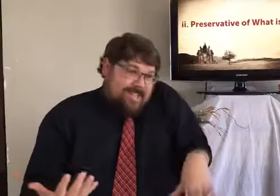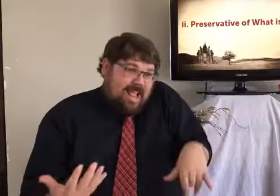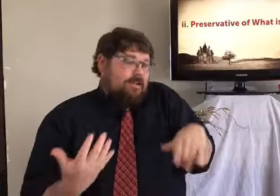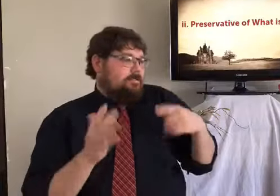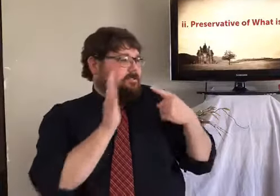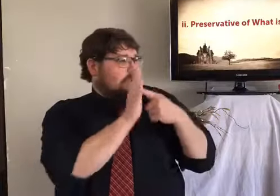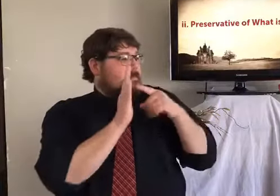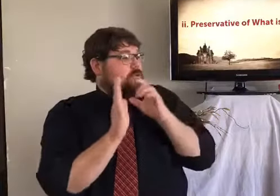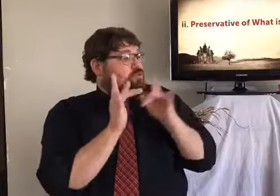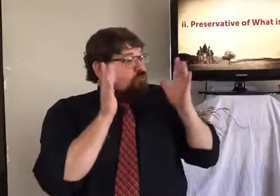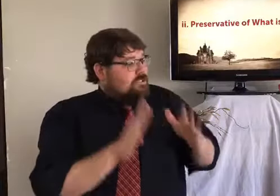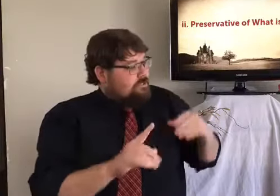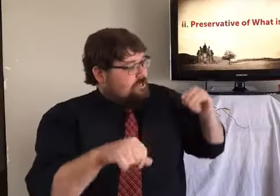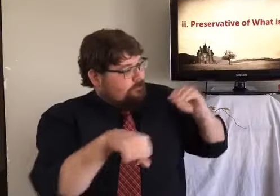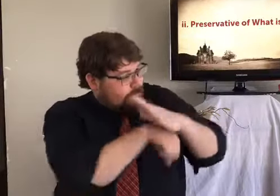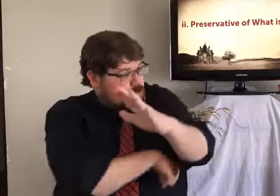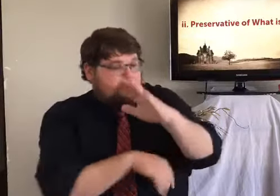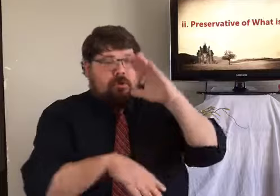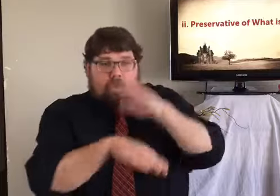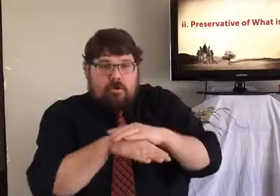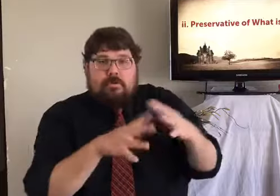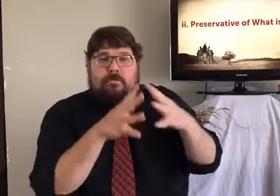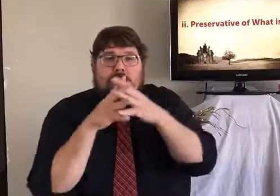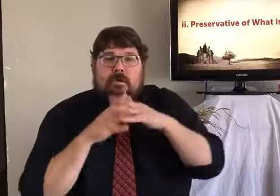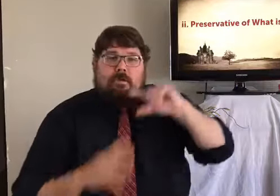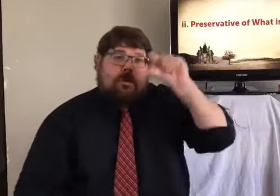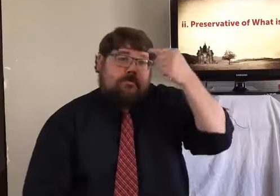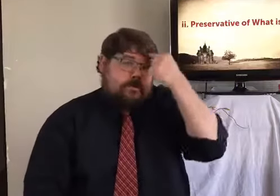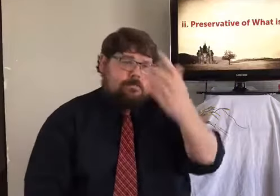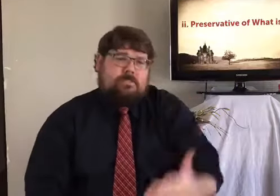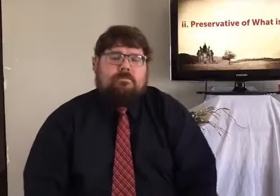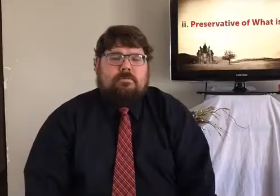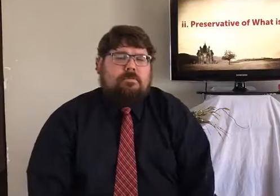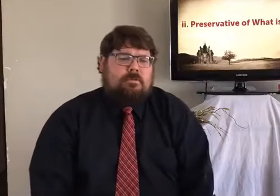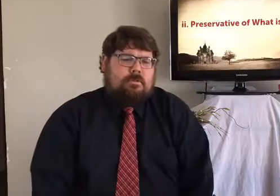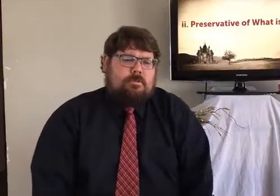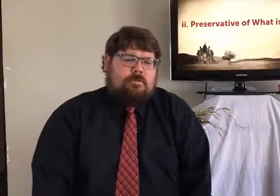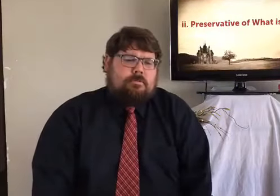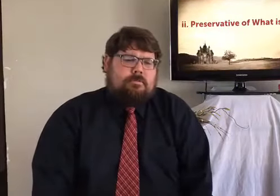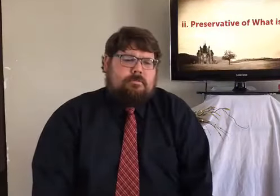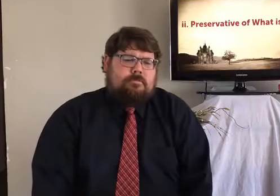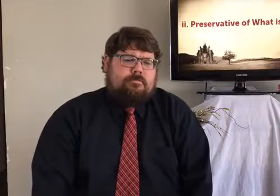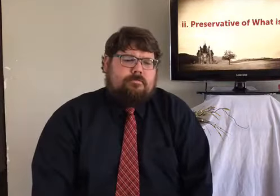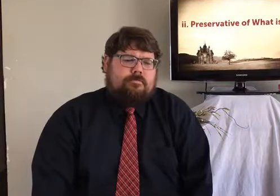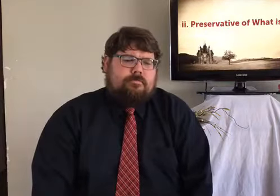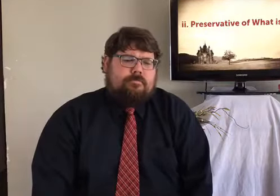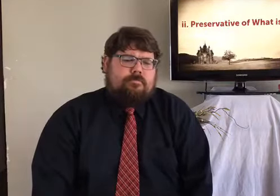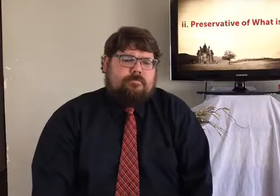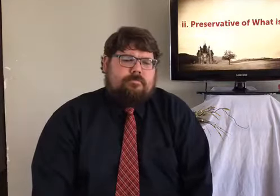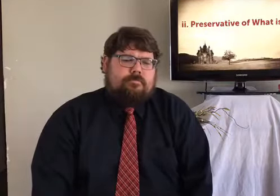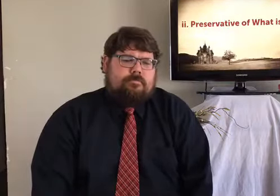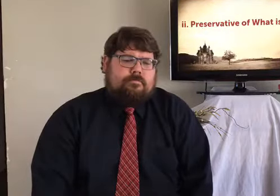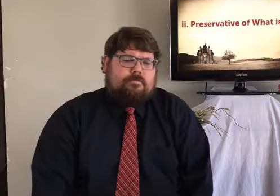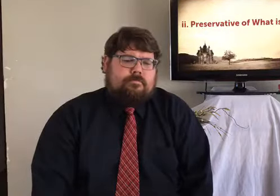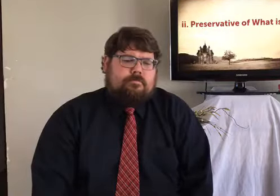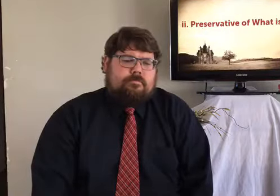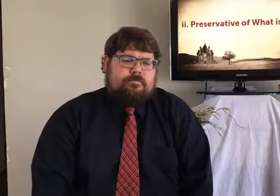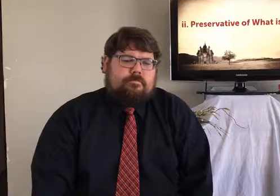Our Constitution, our American Constitution, grants us the freedom of religion, and that's an example of the effect of the